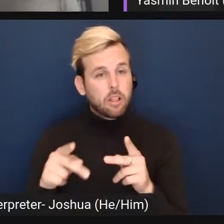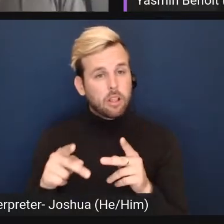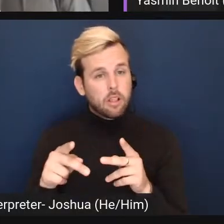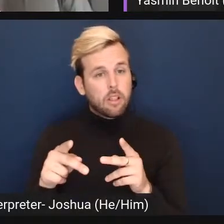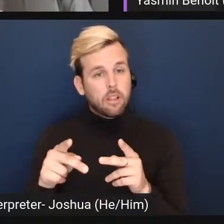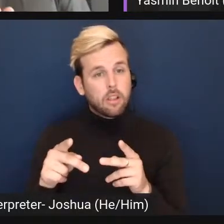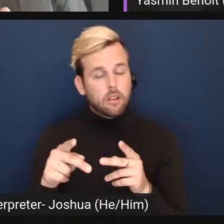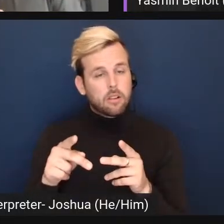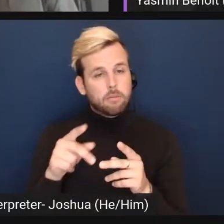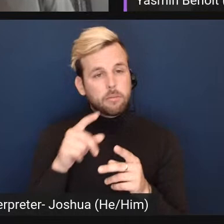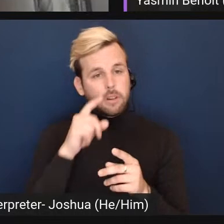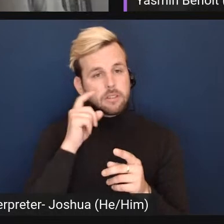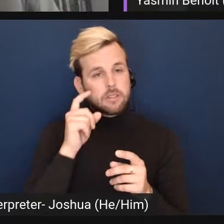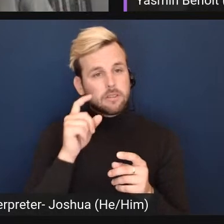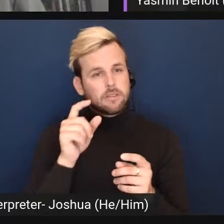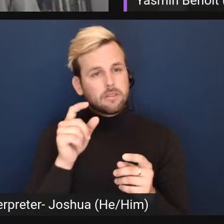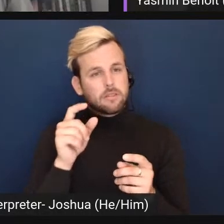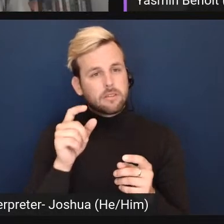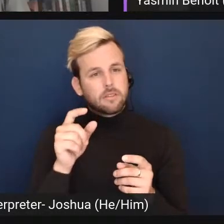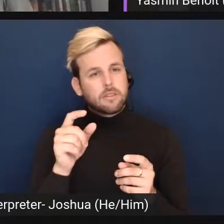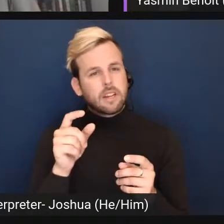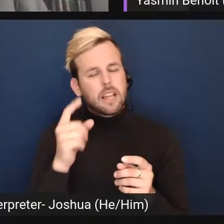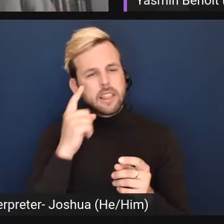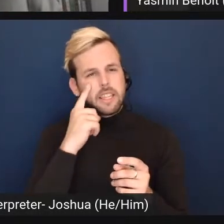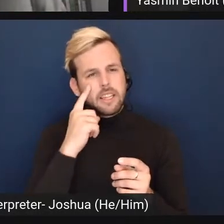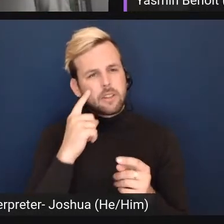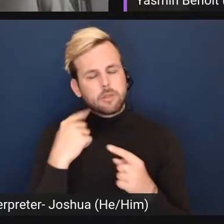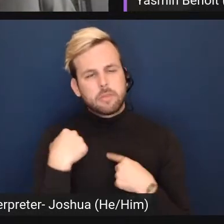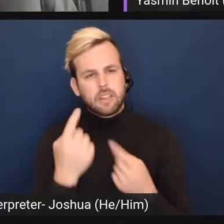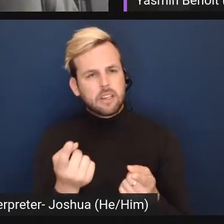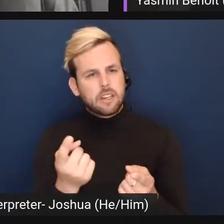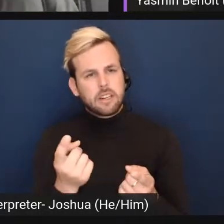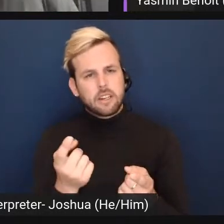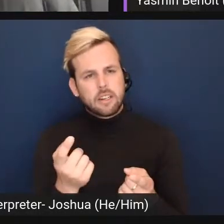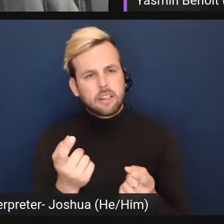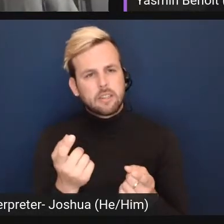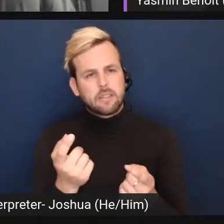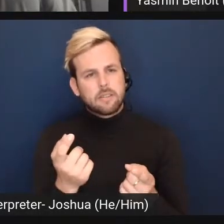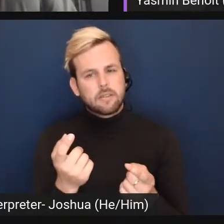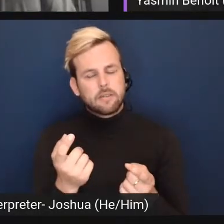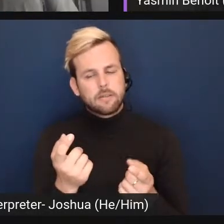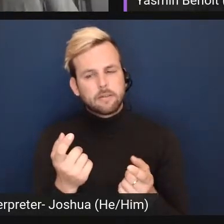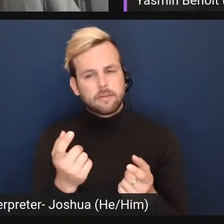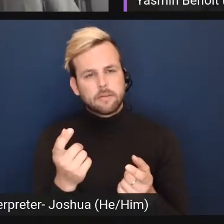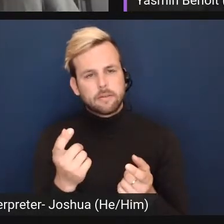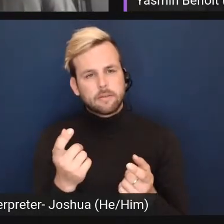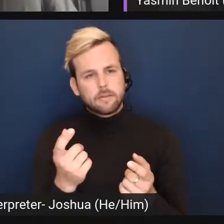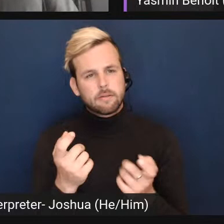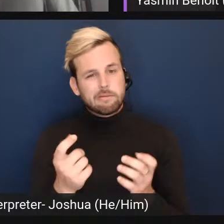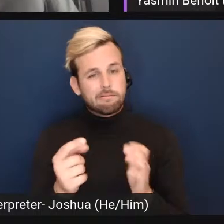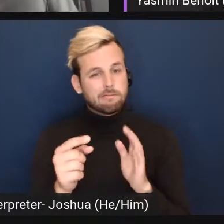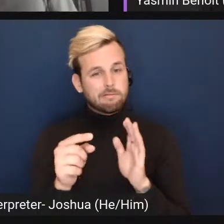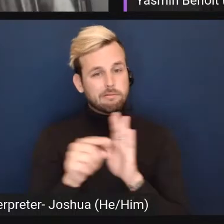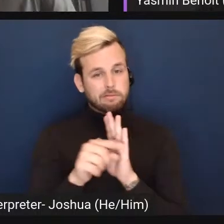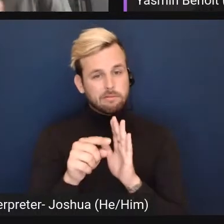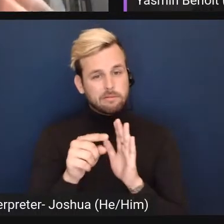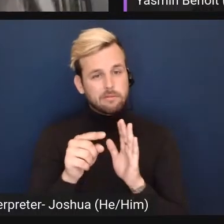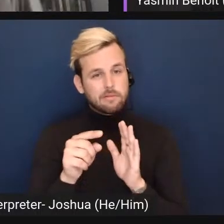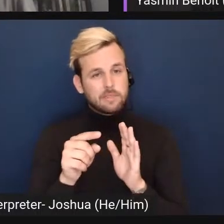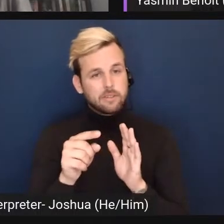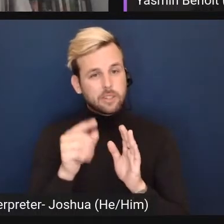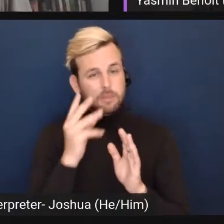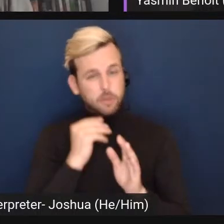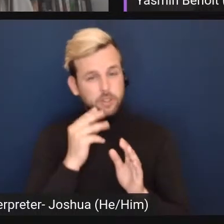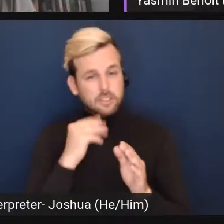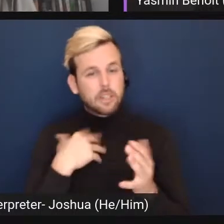Like if there's this been, I think, a default exclusion that's been not ideal that I've